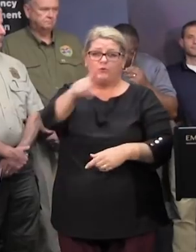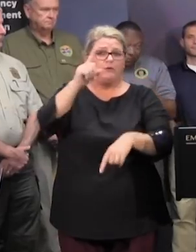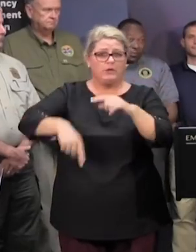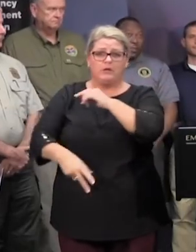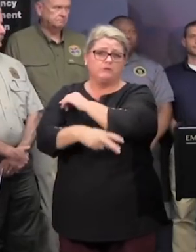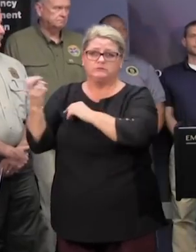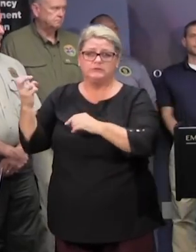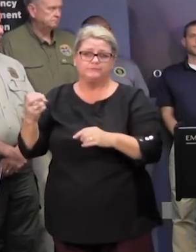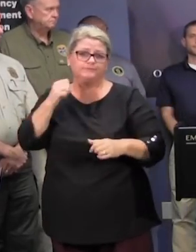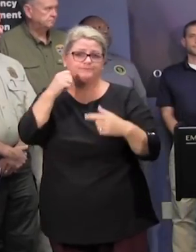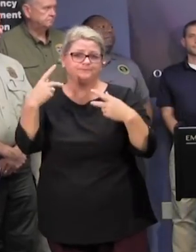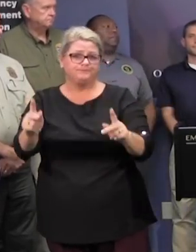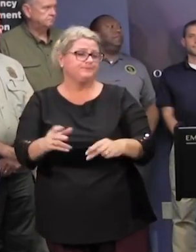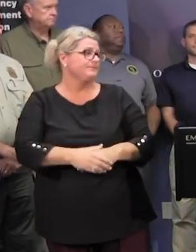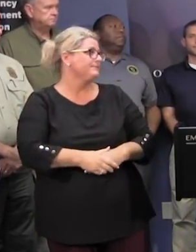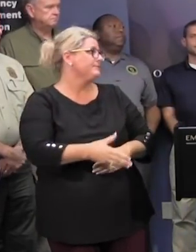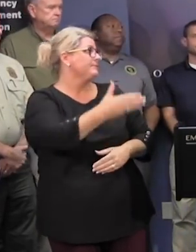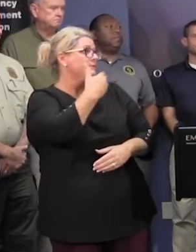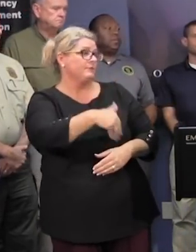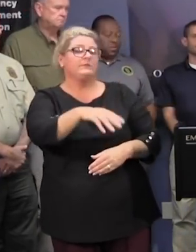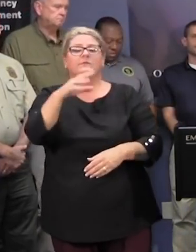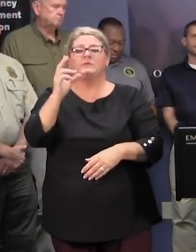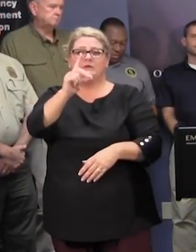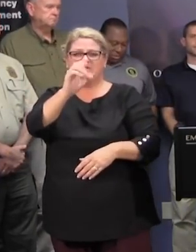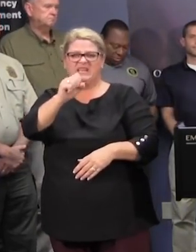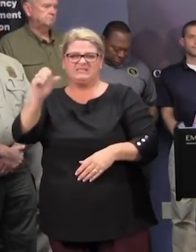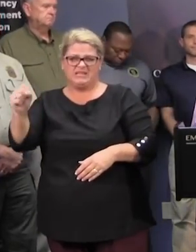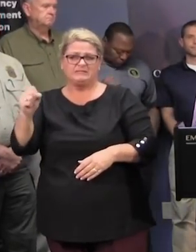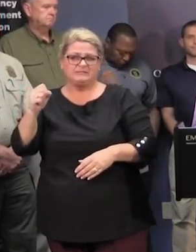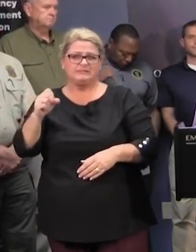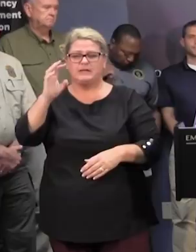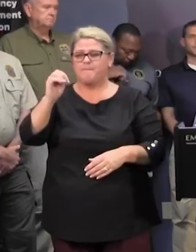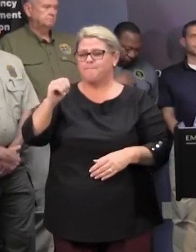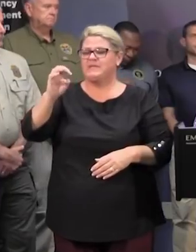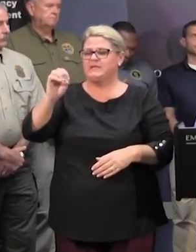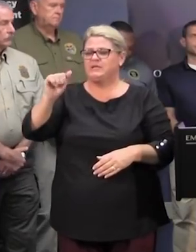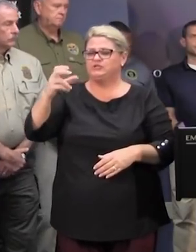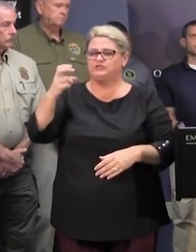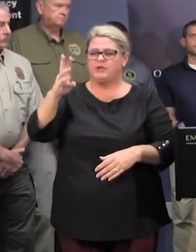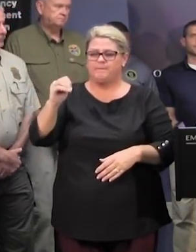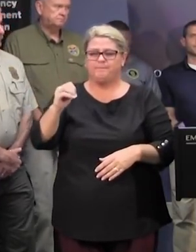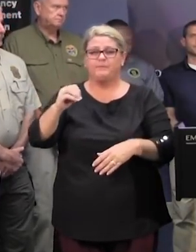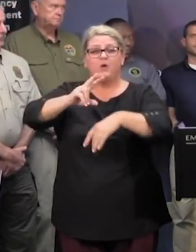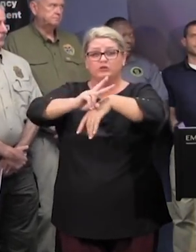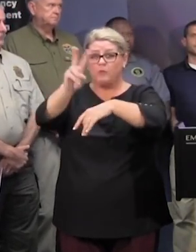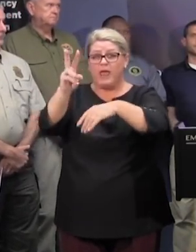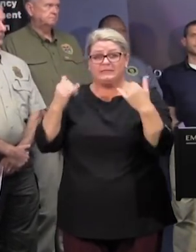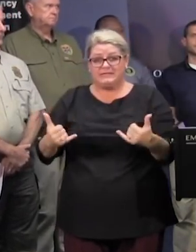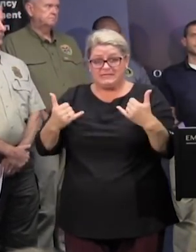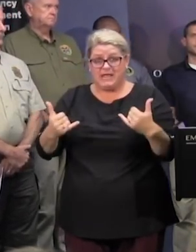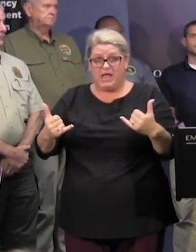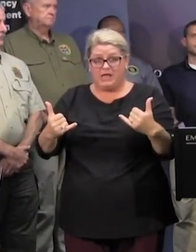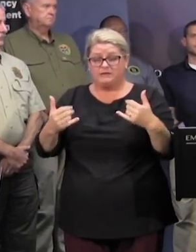of the of social services thank you governor as of 2 p.m there are currently